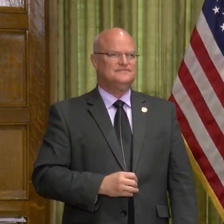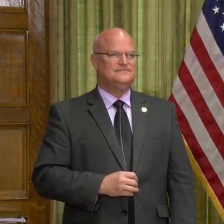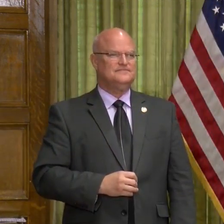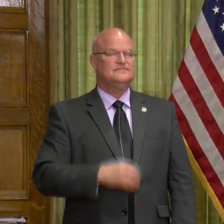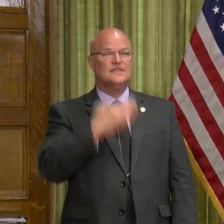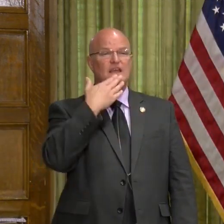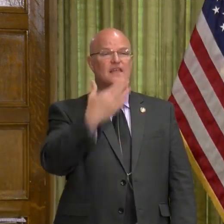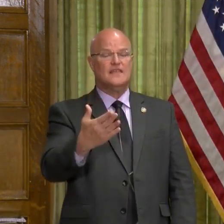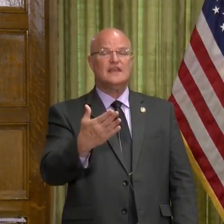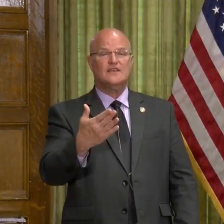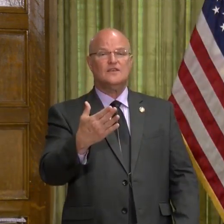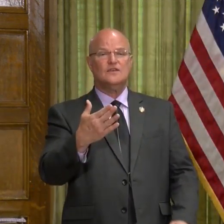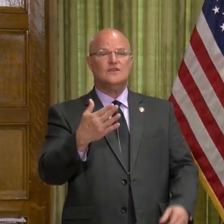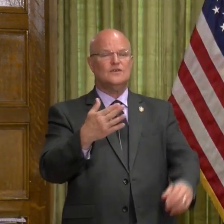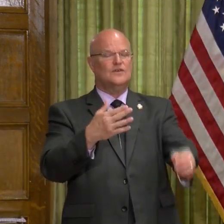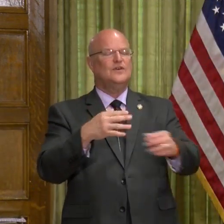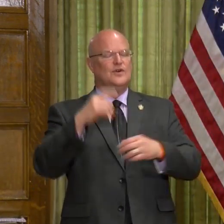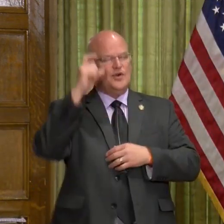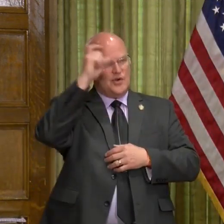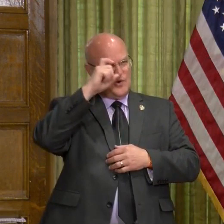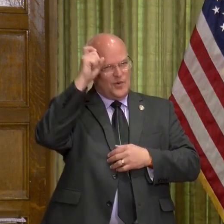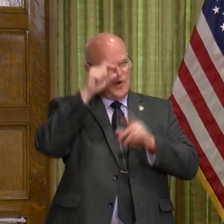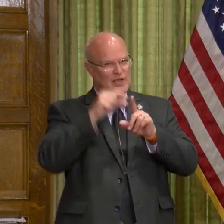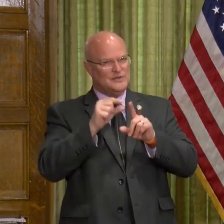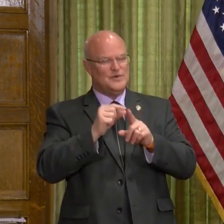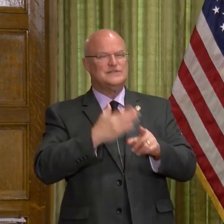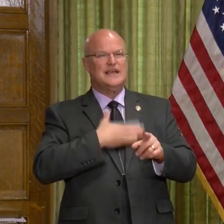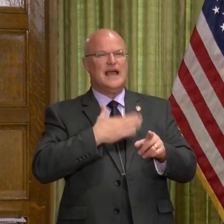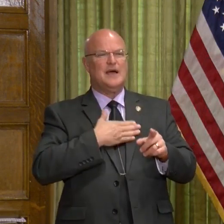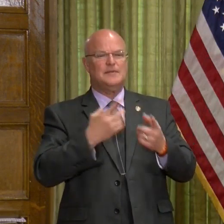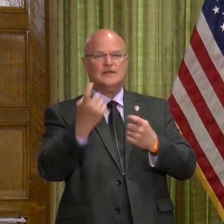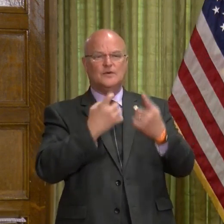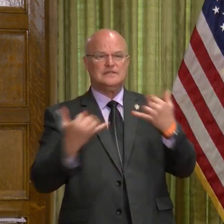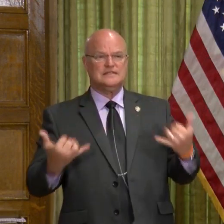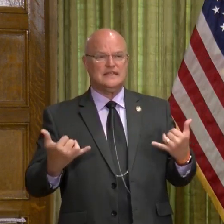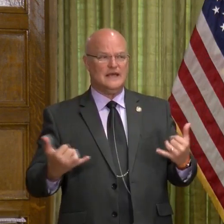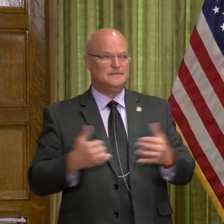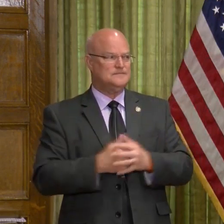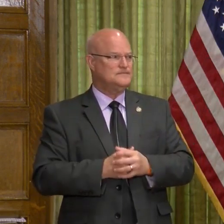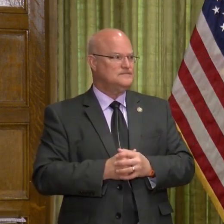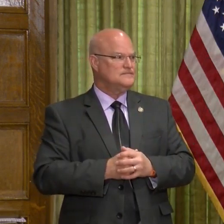Thank you, Stuart. Wise words, and we're happy to take questions now.